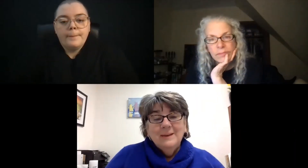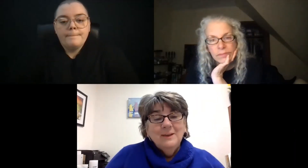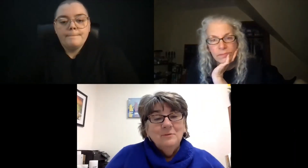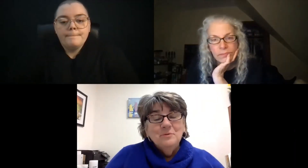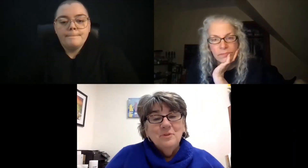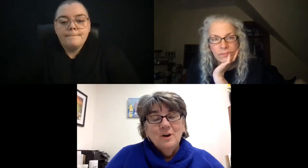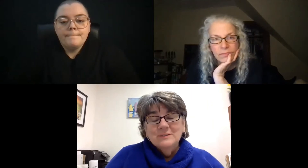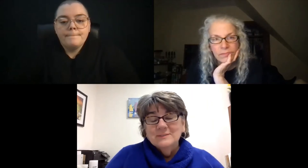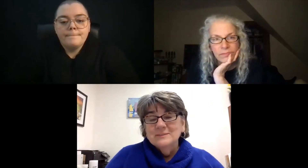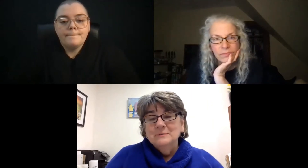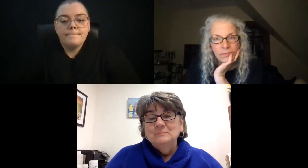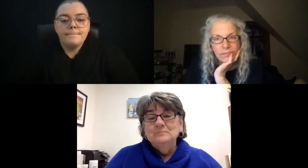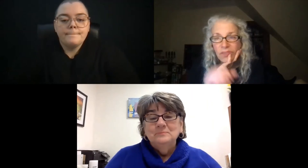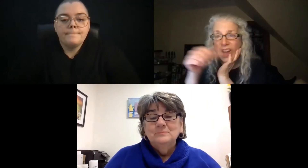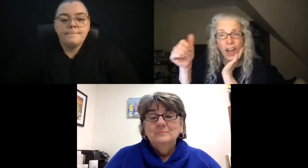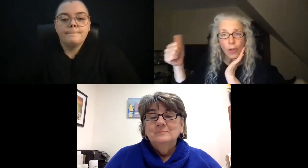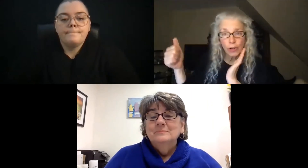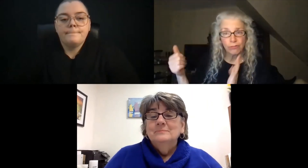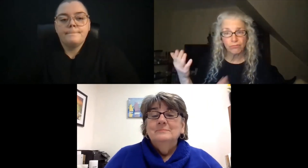Any other thoughts?